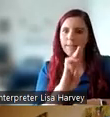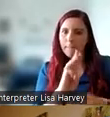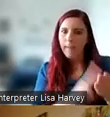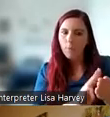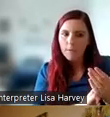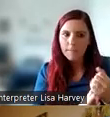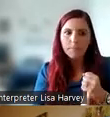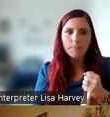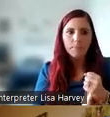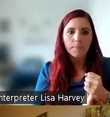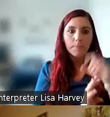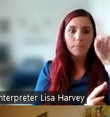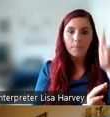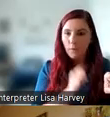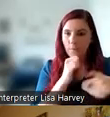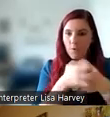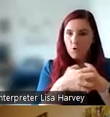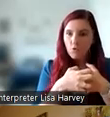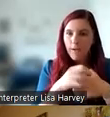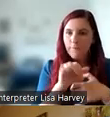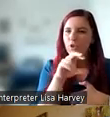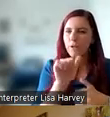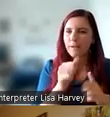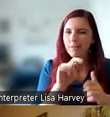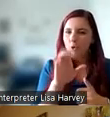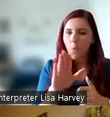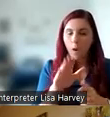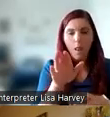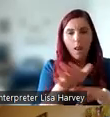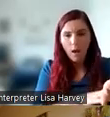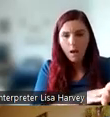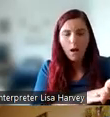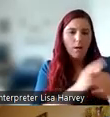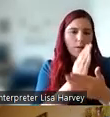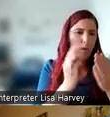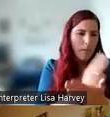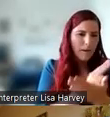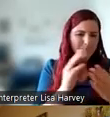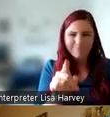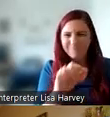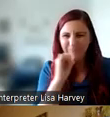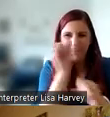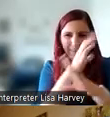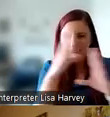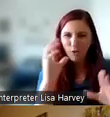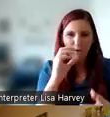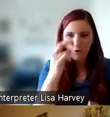So this was our first draft of the agenda setting tool. It was long and parts of it were difficult to understand. And then this